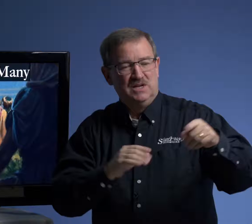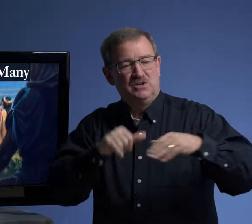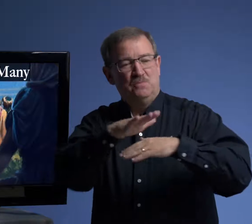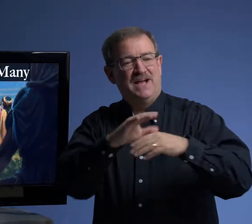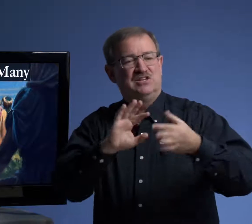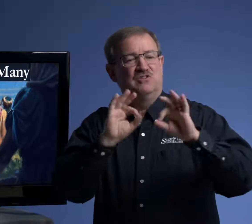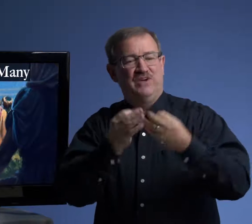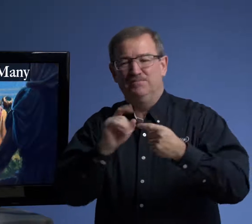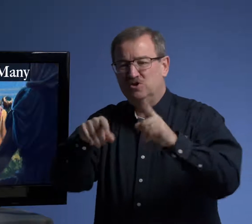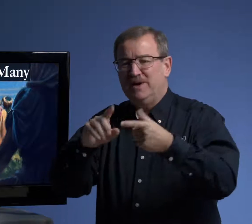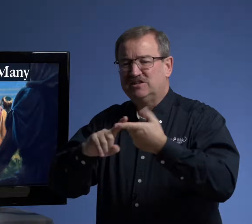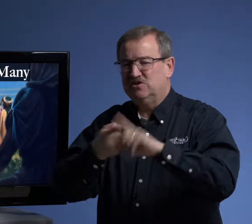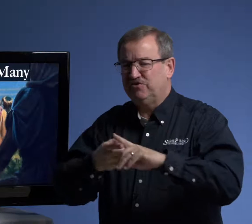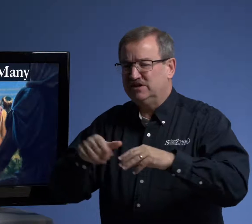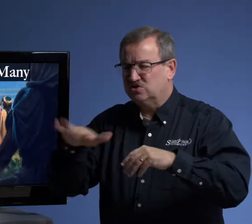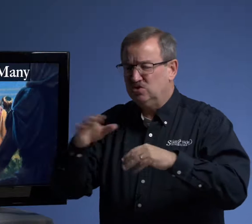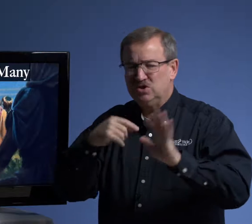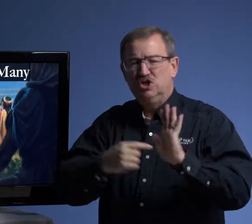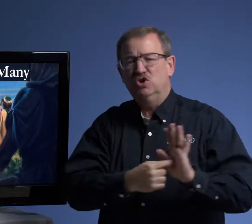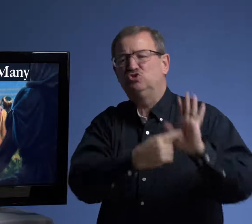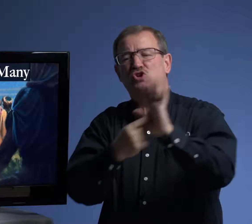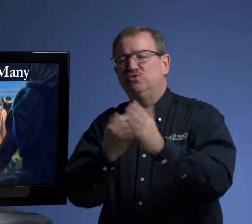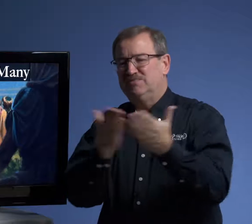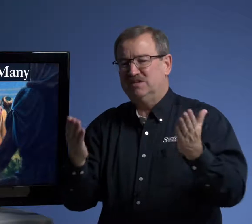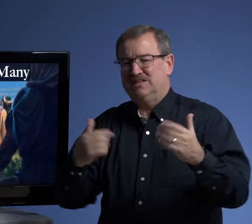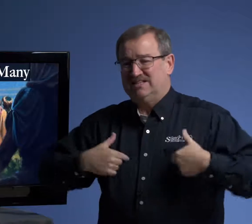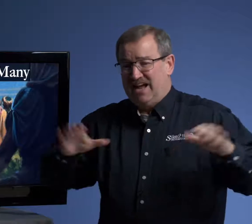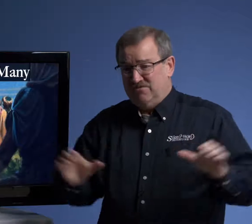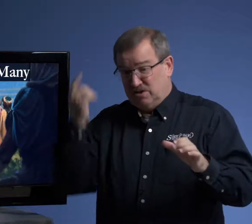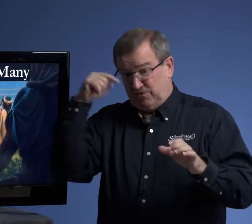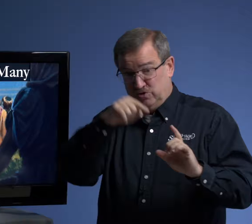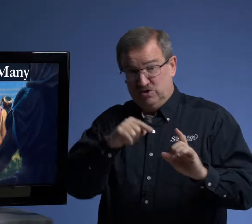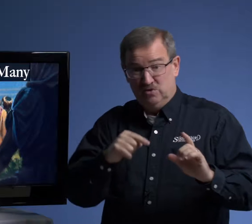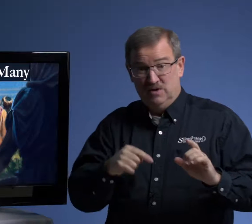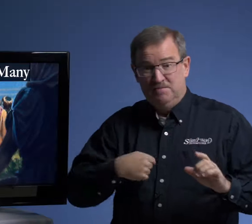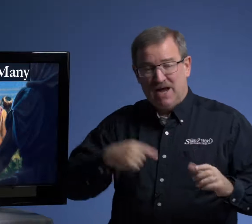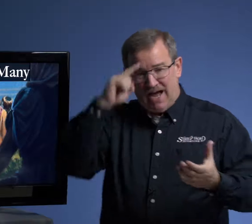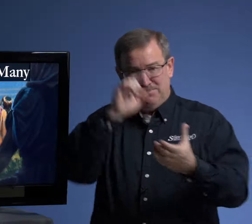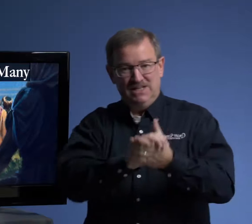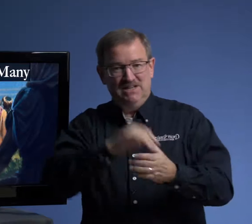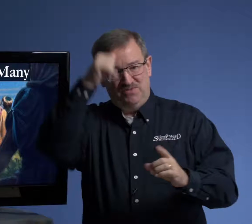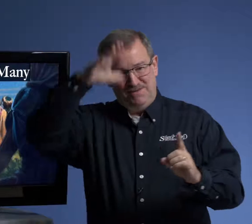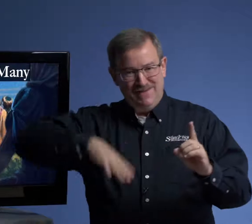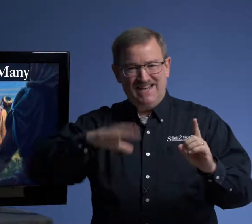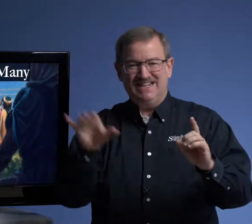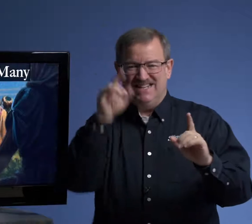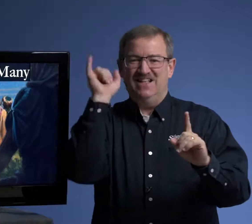Go back to your family. Go back to your friends. Go, go show them the things that I have done for you. I believe the man did